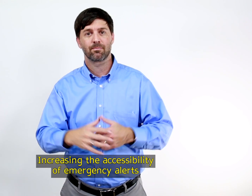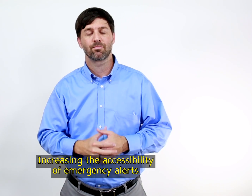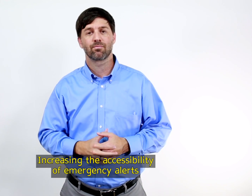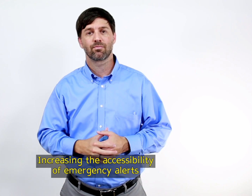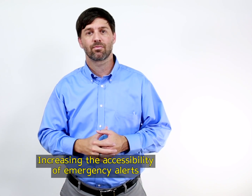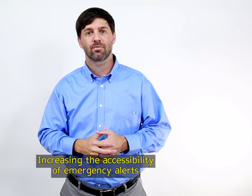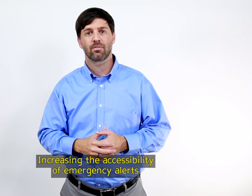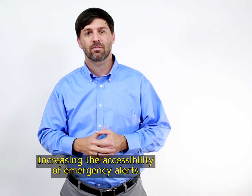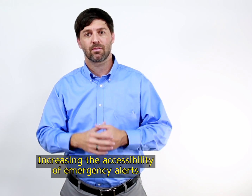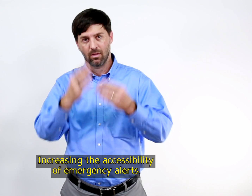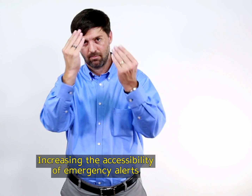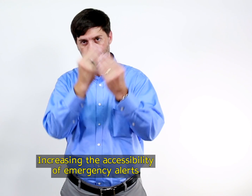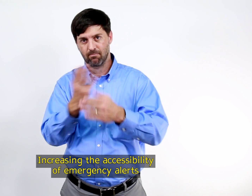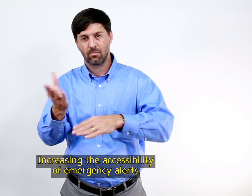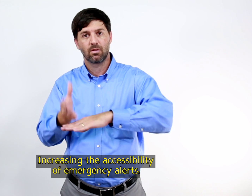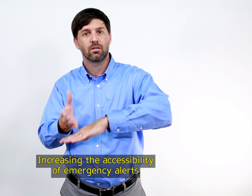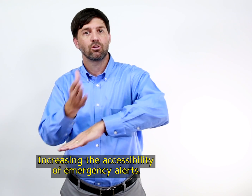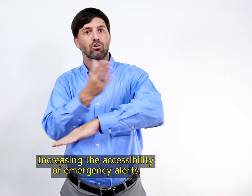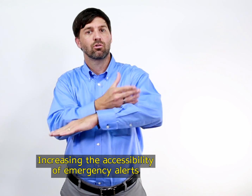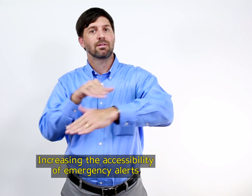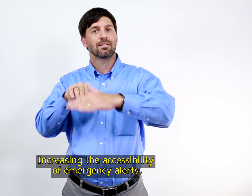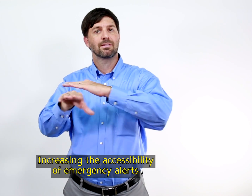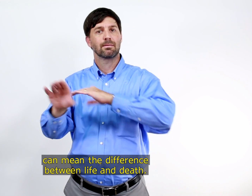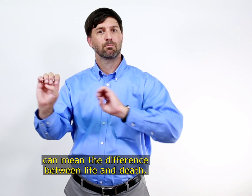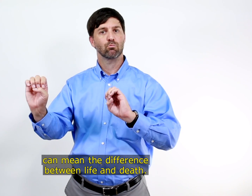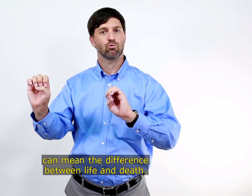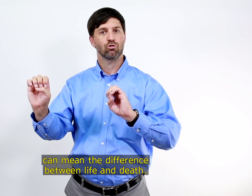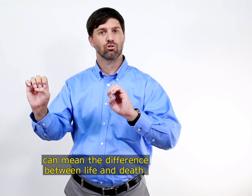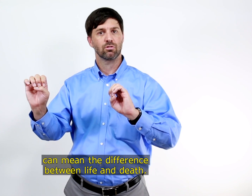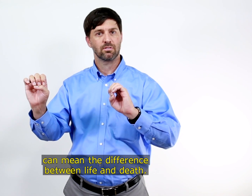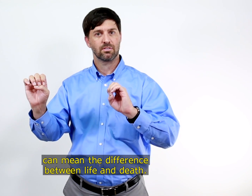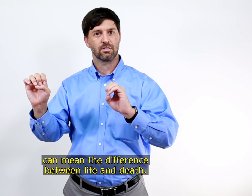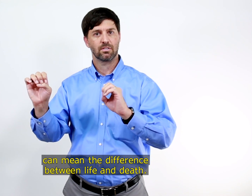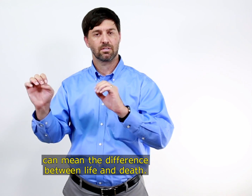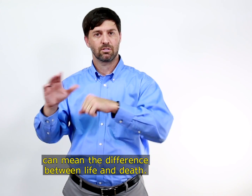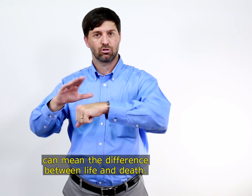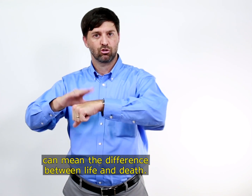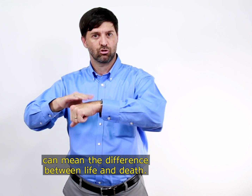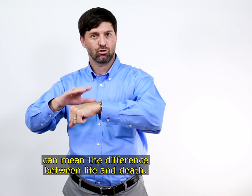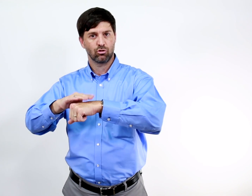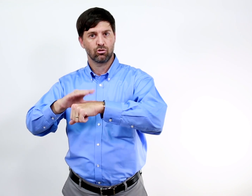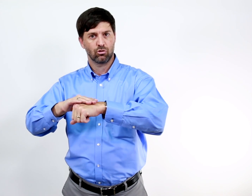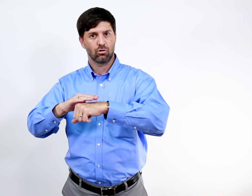Increasing the accessibility of emergency alerts can mean the difference between life and death.